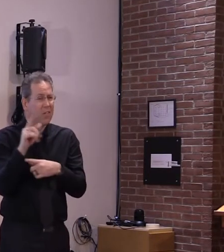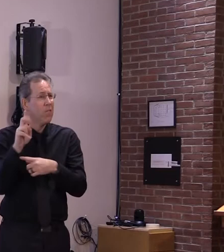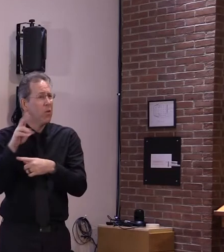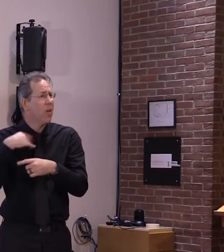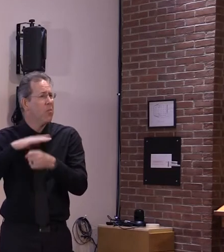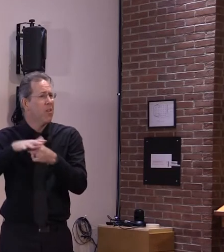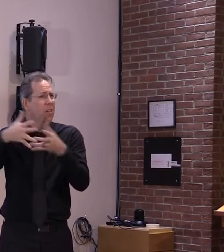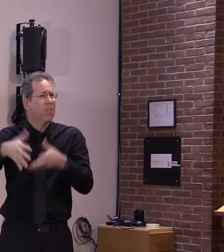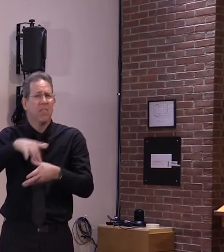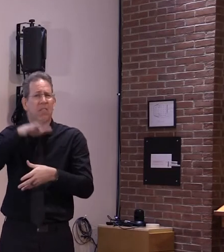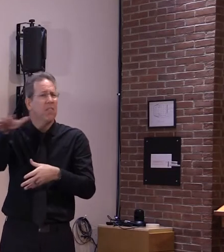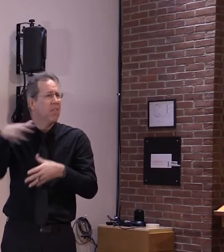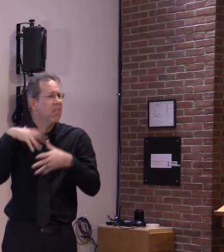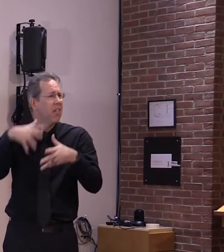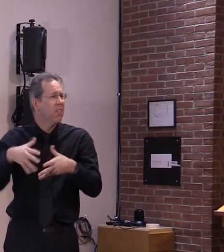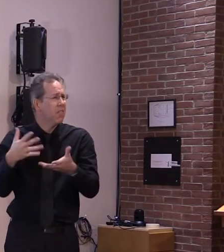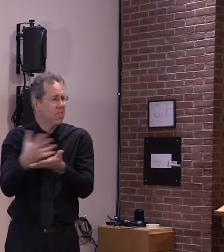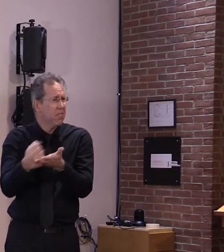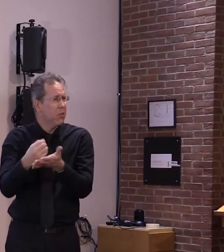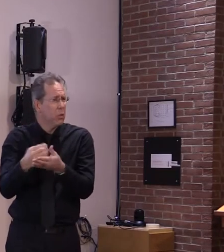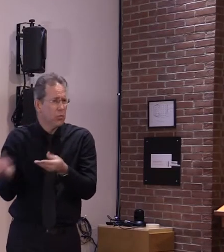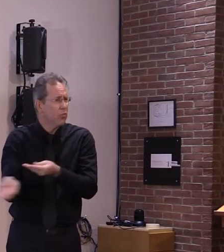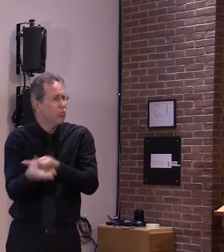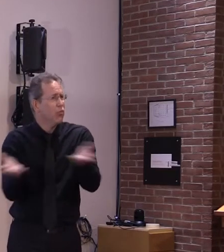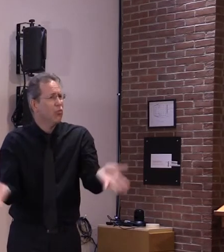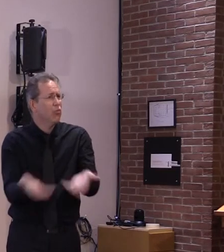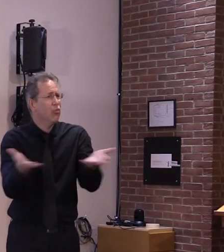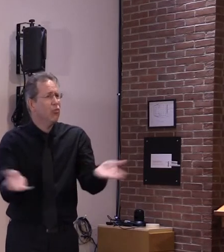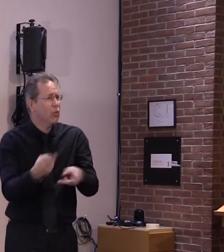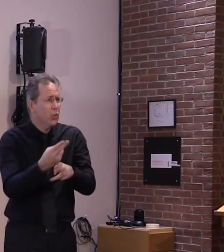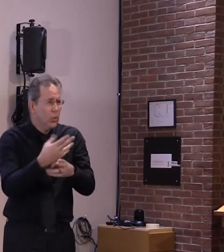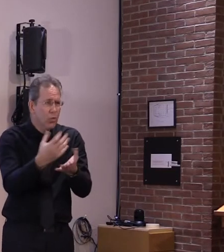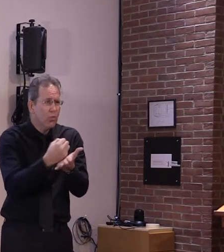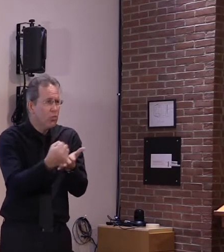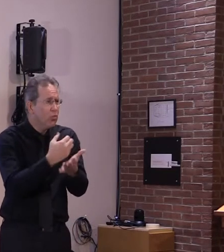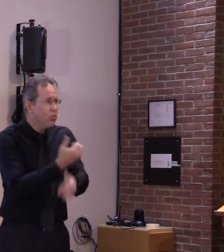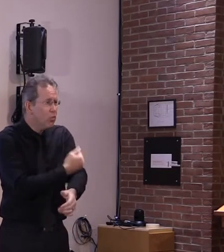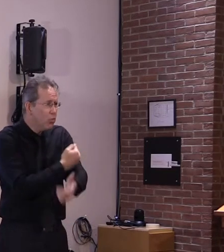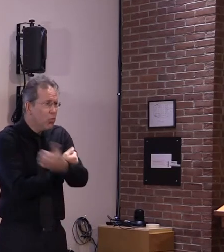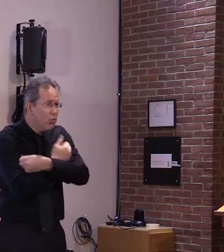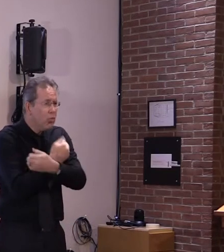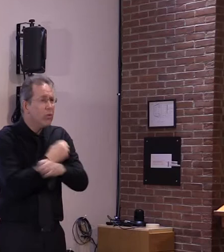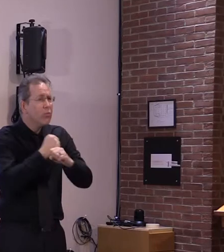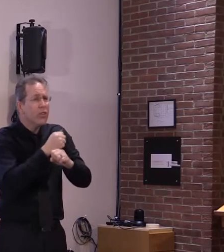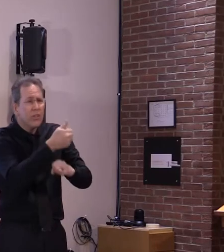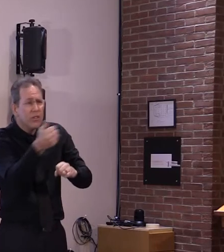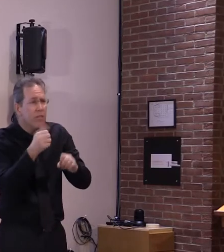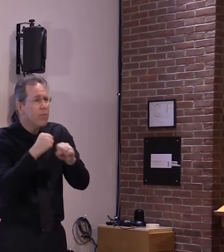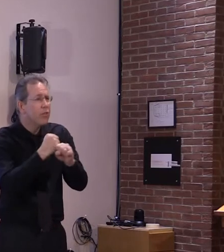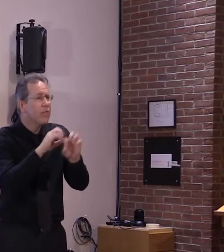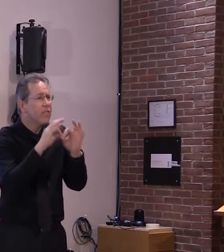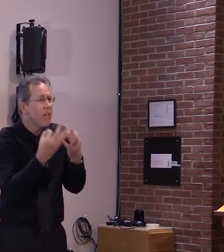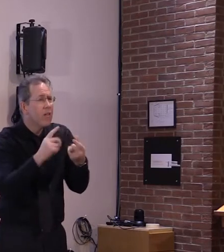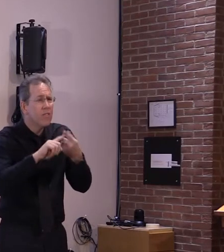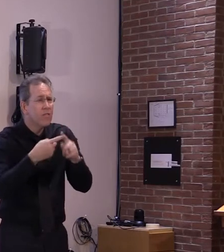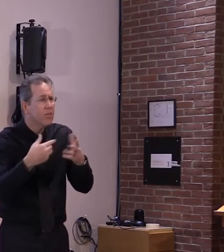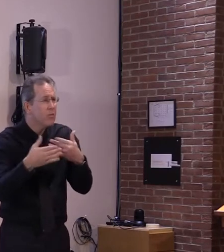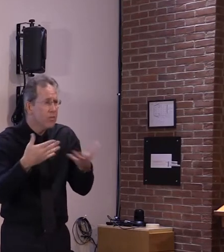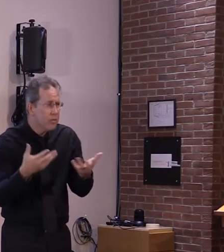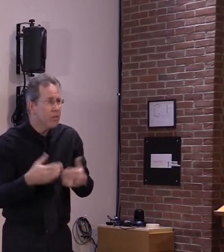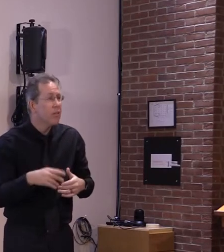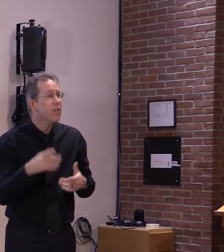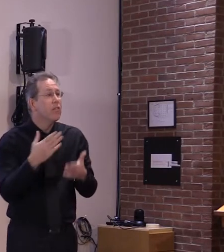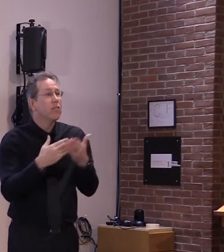protecting yourself but you're protecting your community and those who are more vulnerable by preventing the flu from further